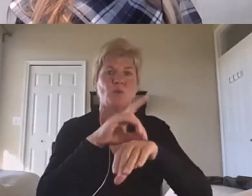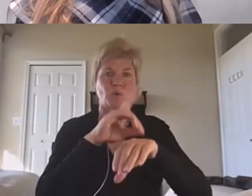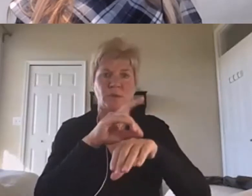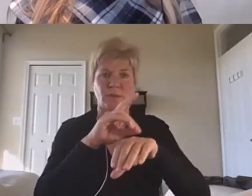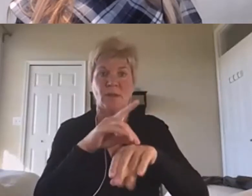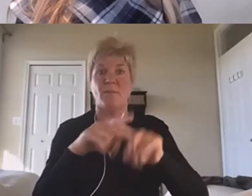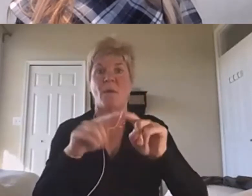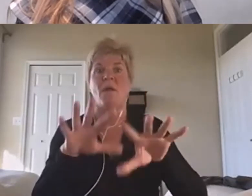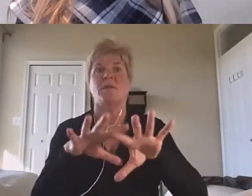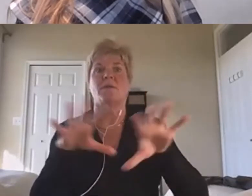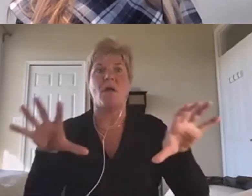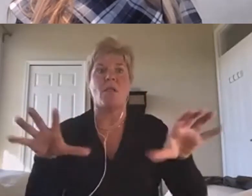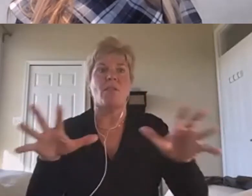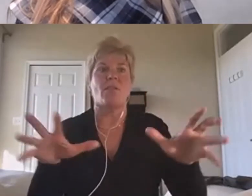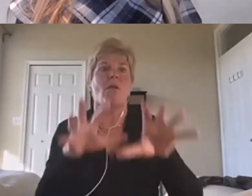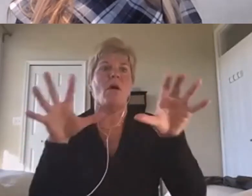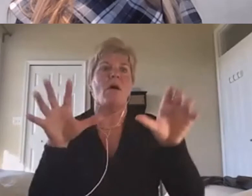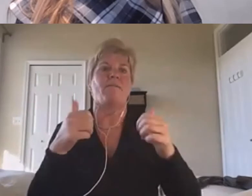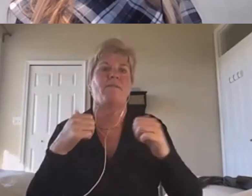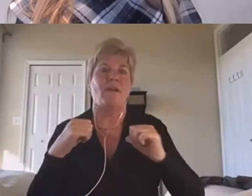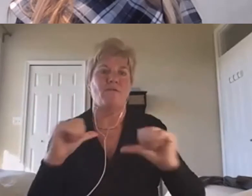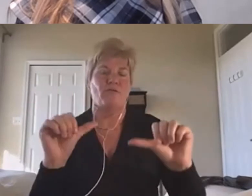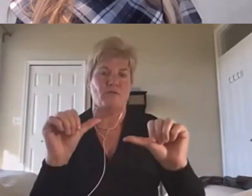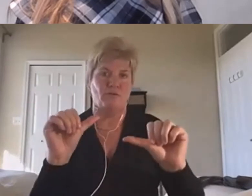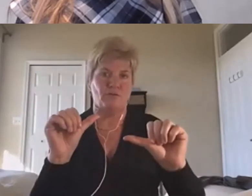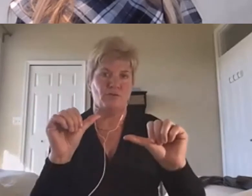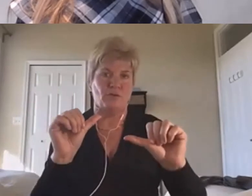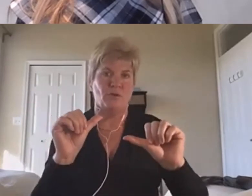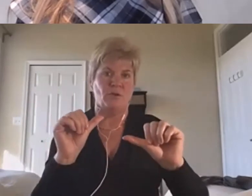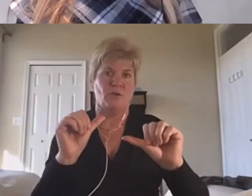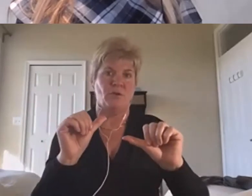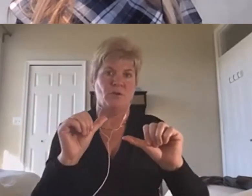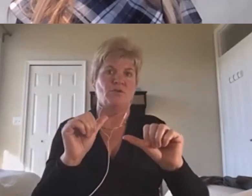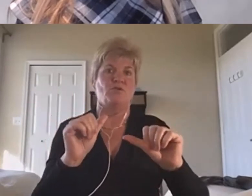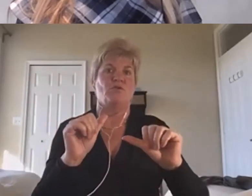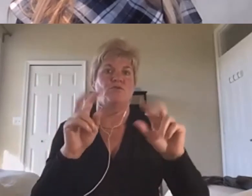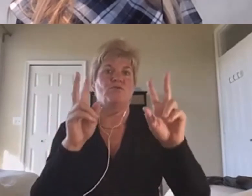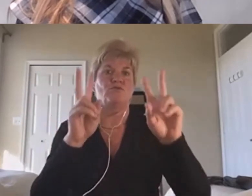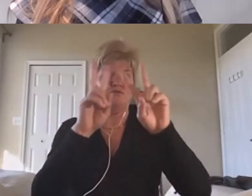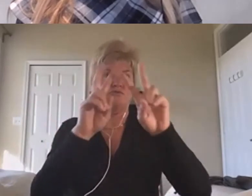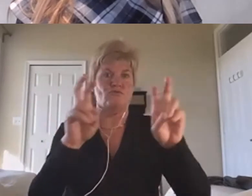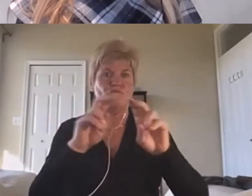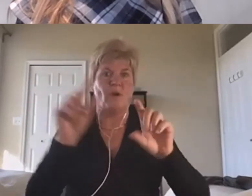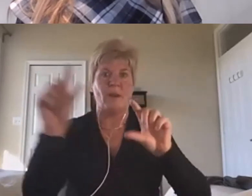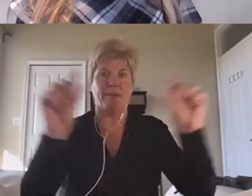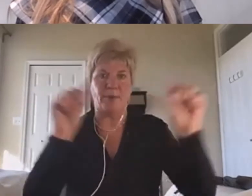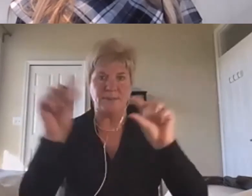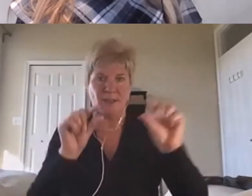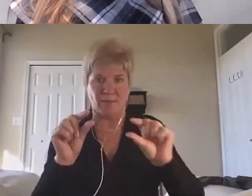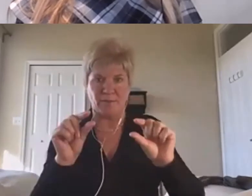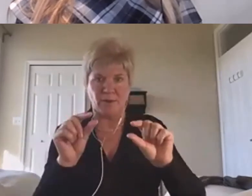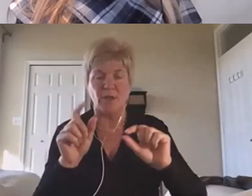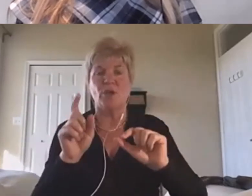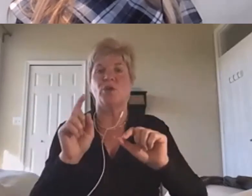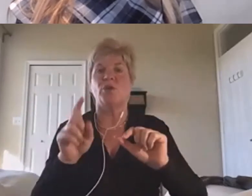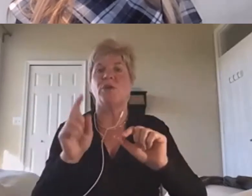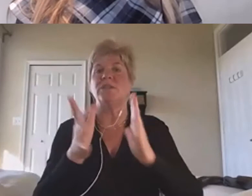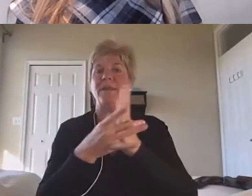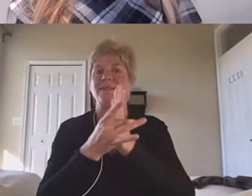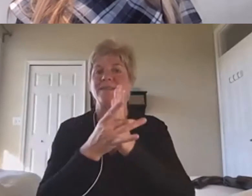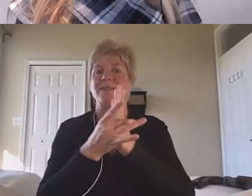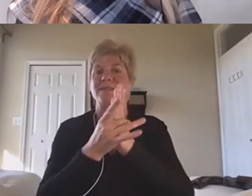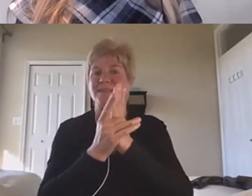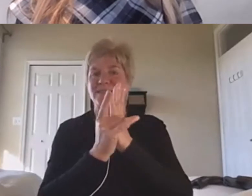It takes a lot of effort to be able to seek that out. You have to be incredibly savvy at job searches, job investigation,